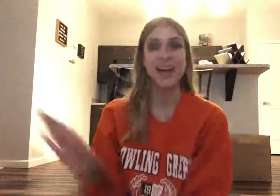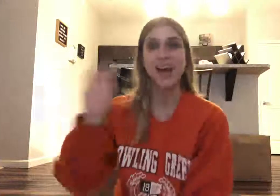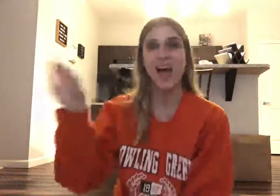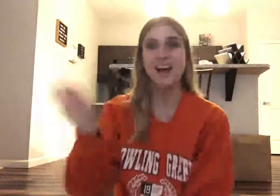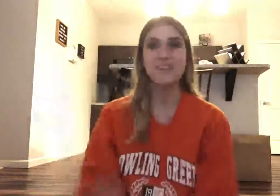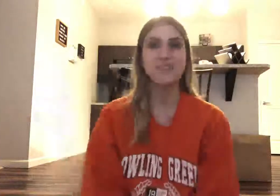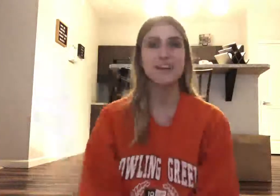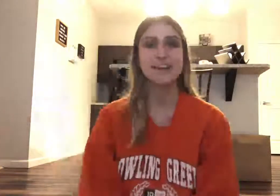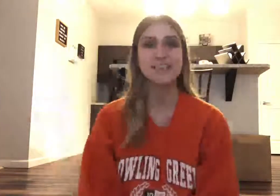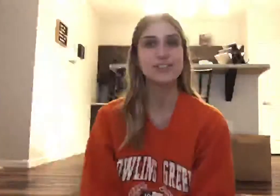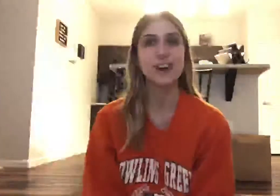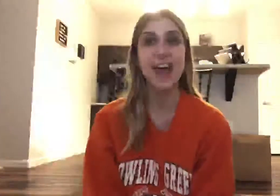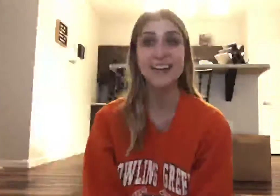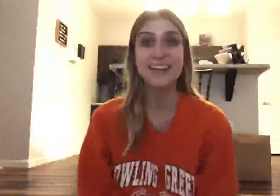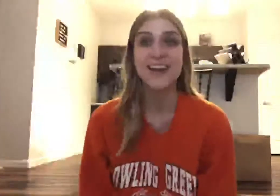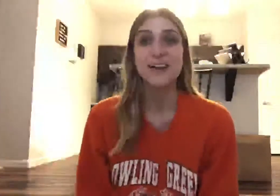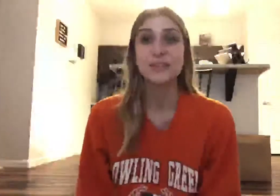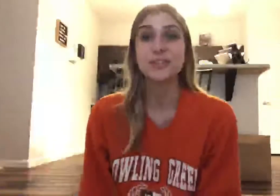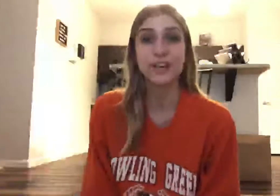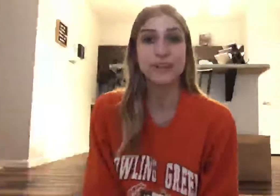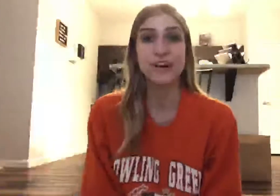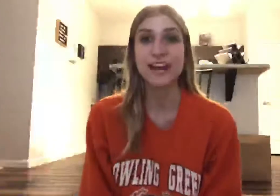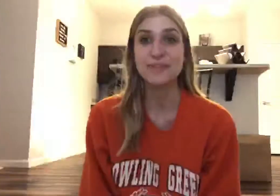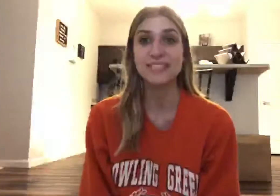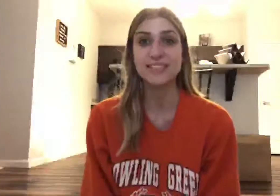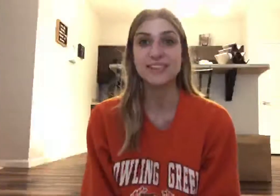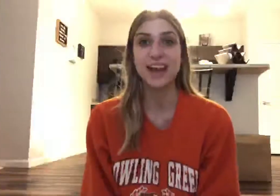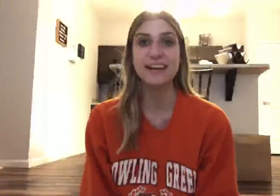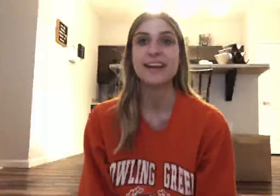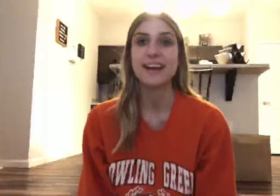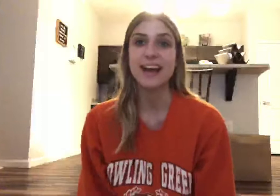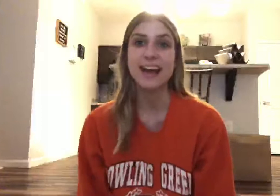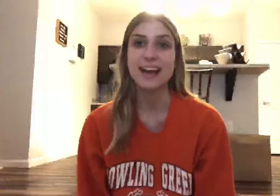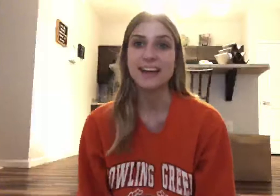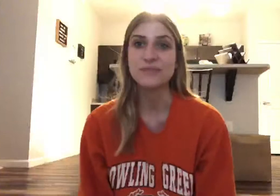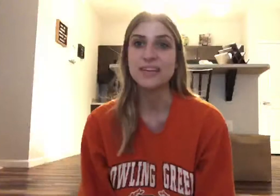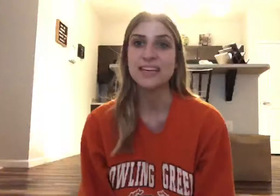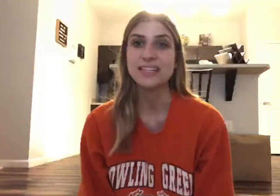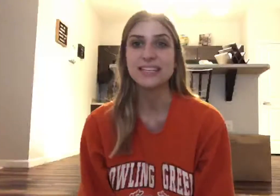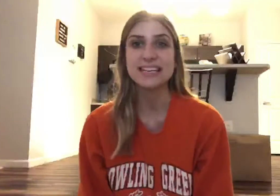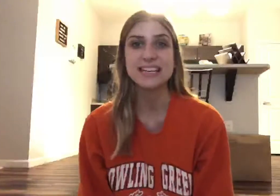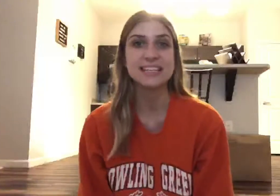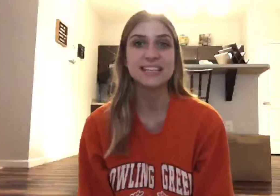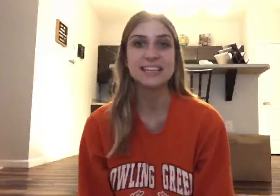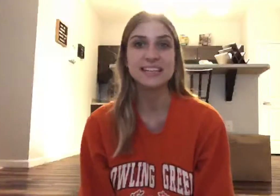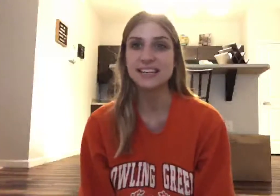Hi everyone, let's do our Hi Gritty. So let's start with our ABCs, okay? A, B, C, D, E,